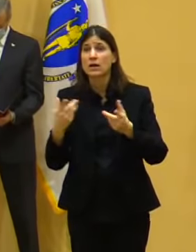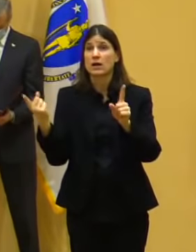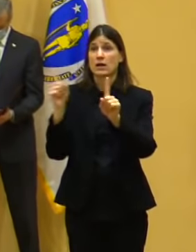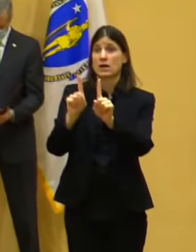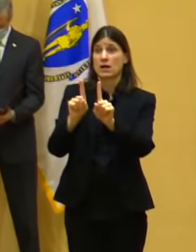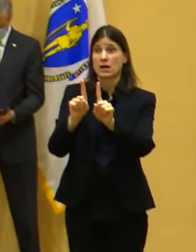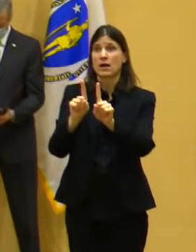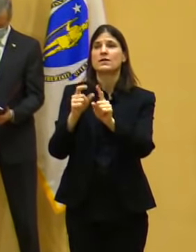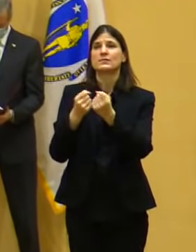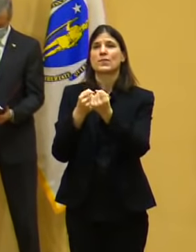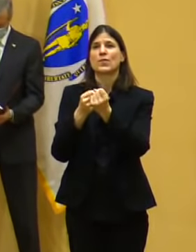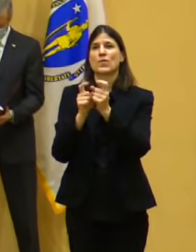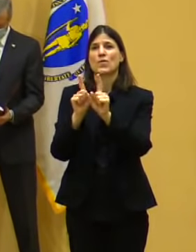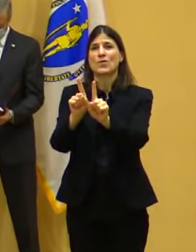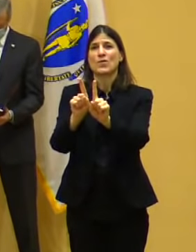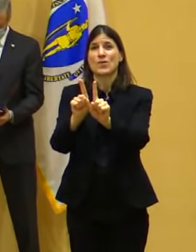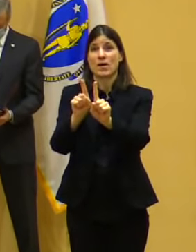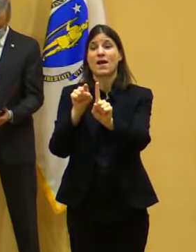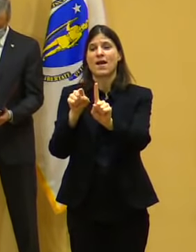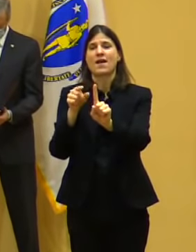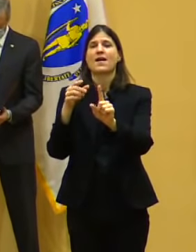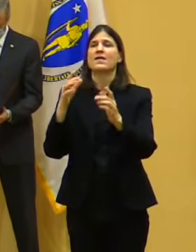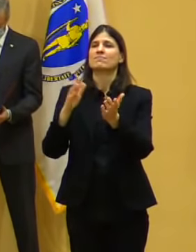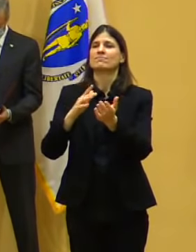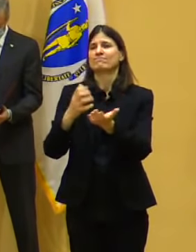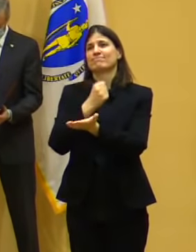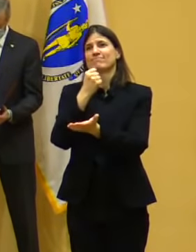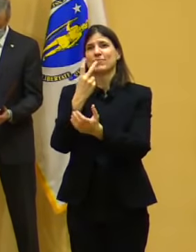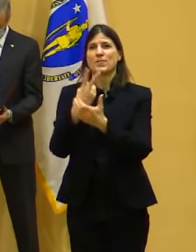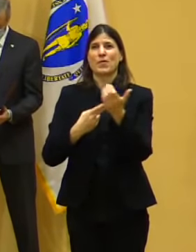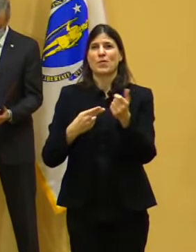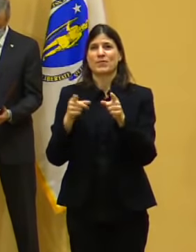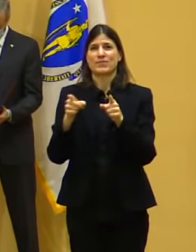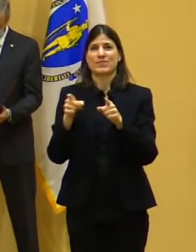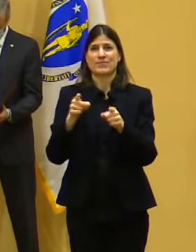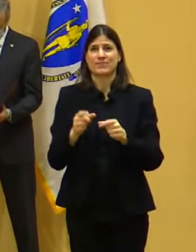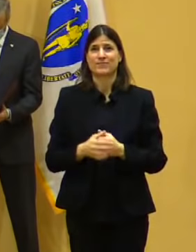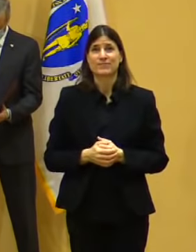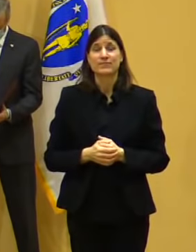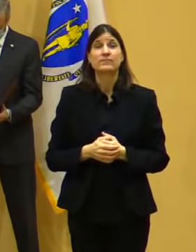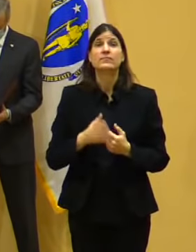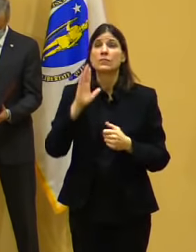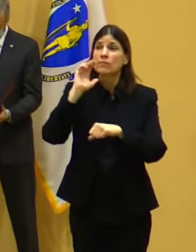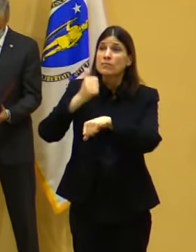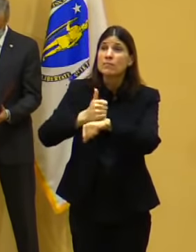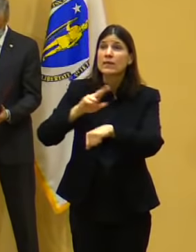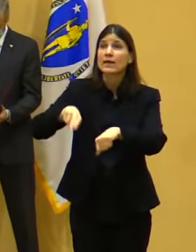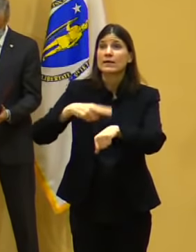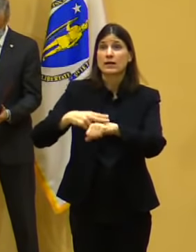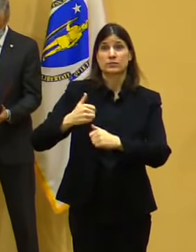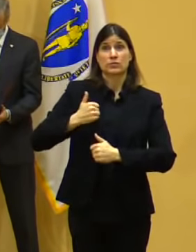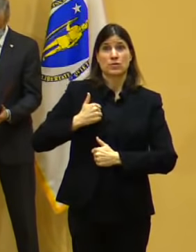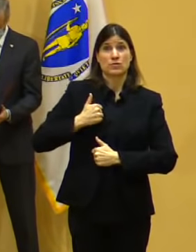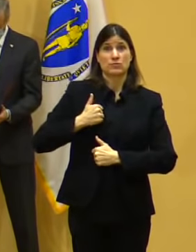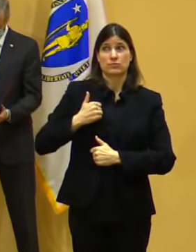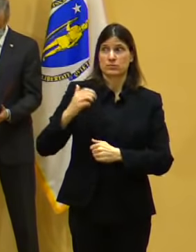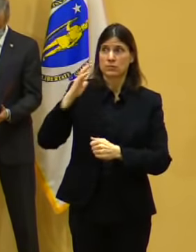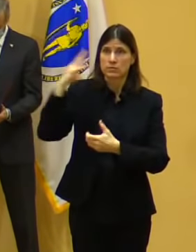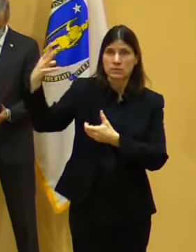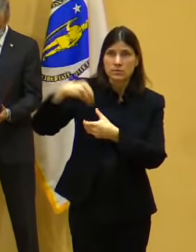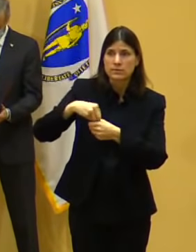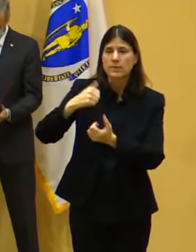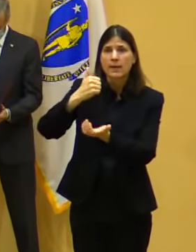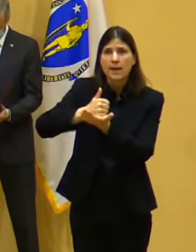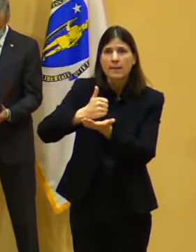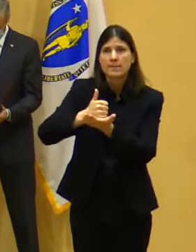National Guard. They allow someone to accompany a 75-year-old or older adult to the appointment if that individual needs assistance,